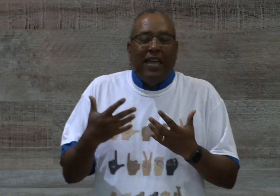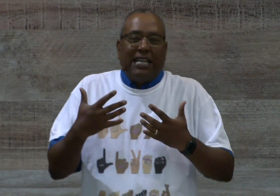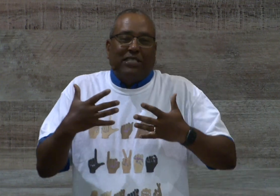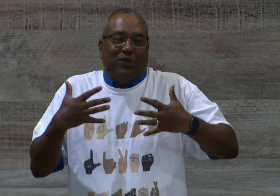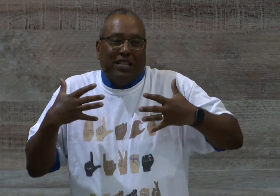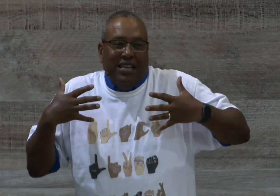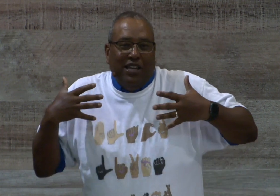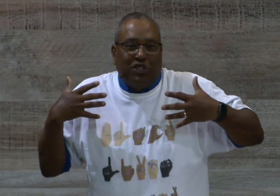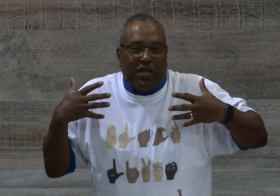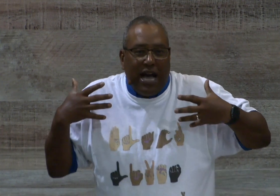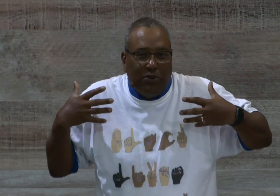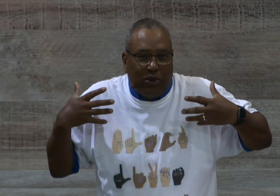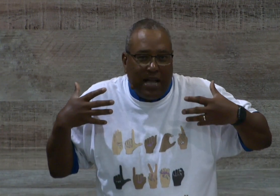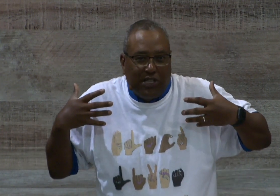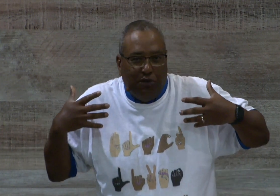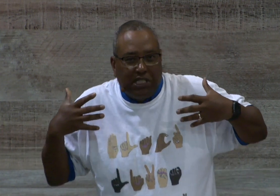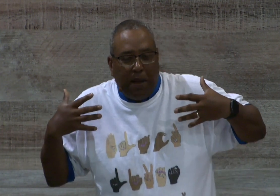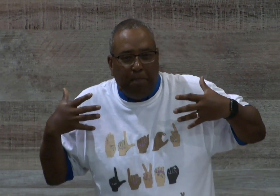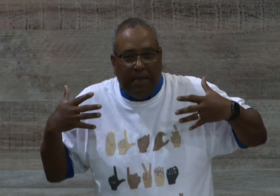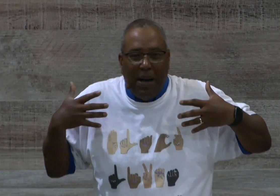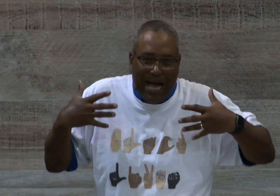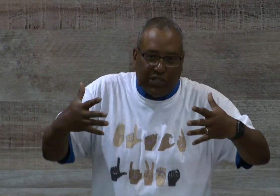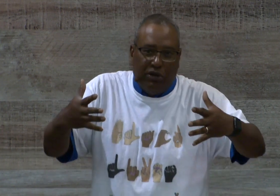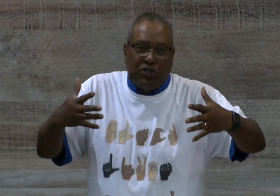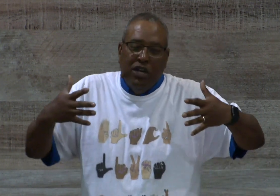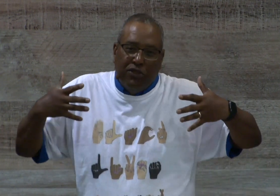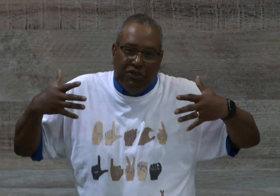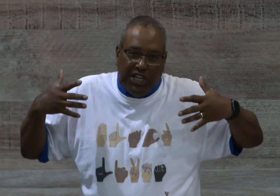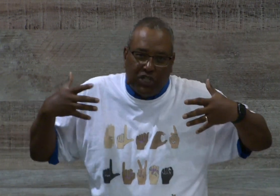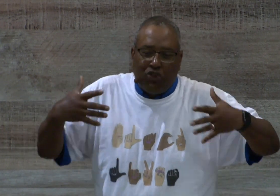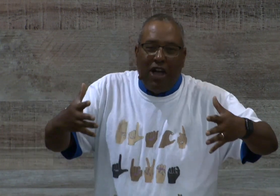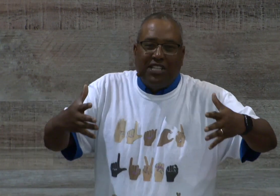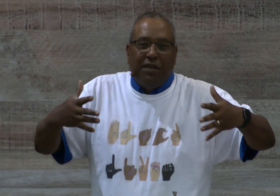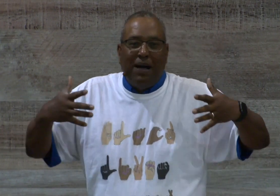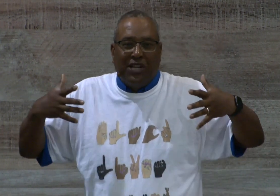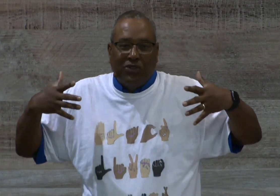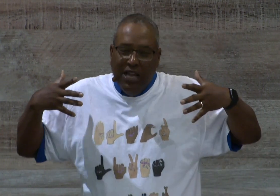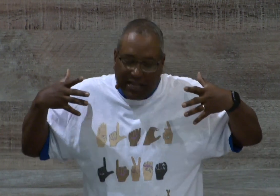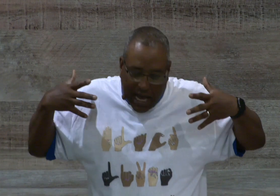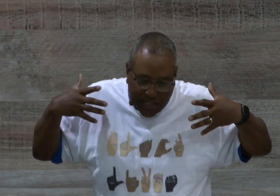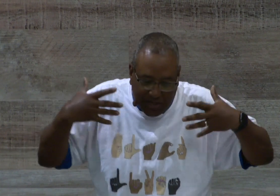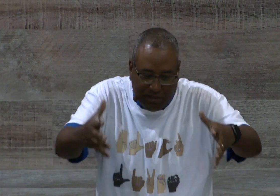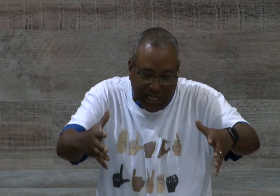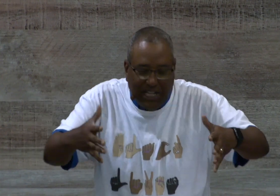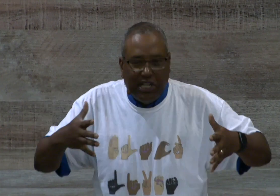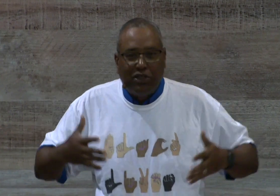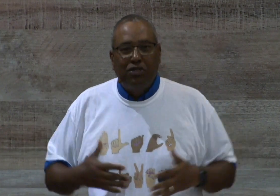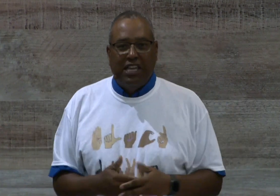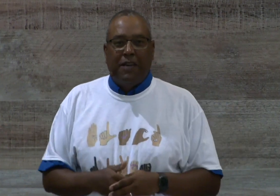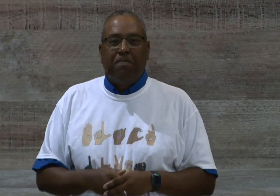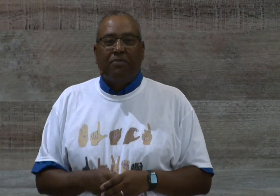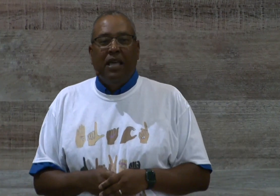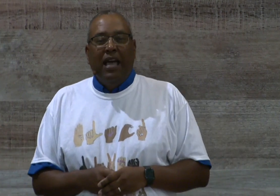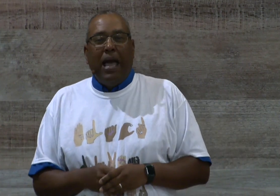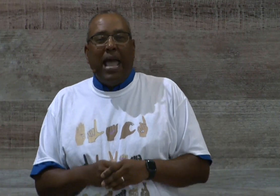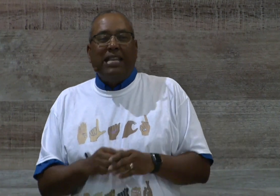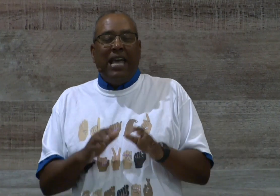here's God through his apostles, through Jesus Christ and the apostles, God is teaching through them, and yet,